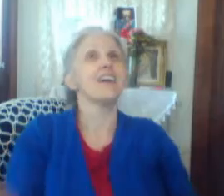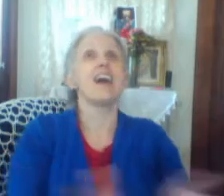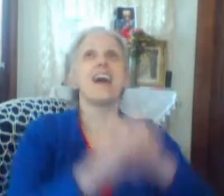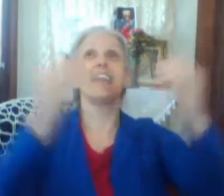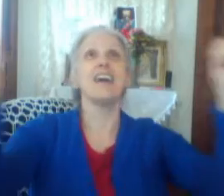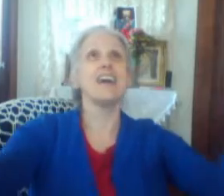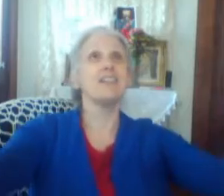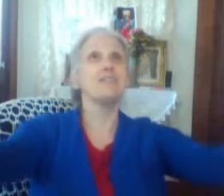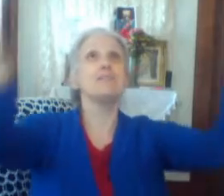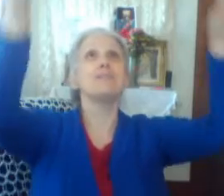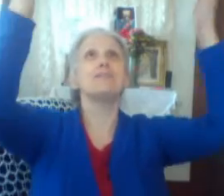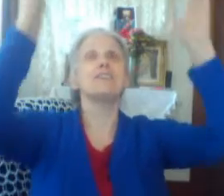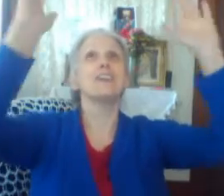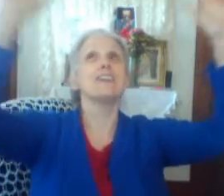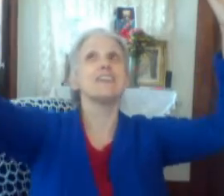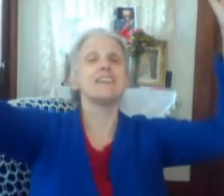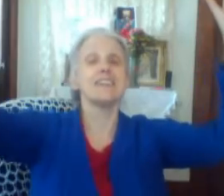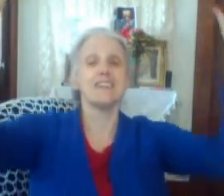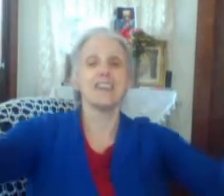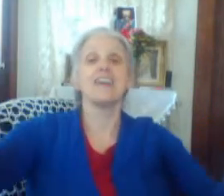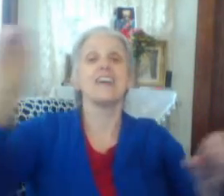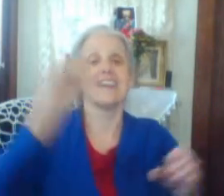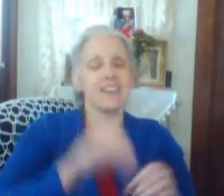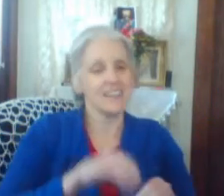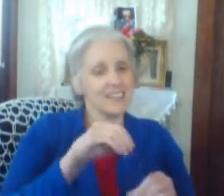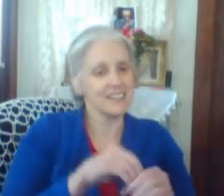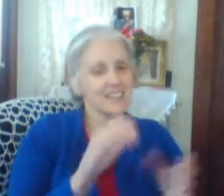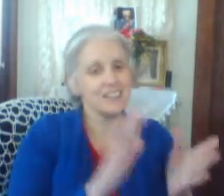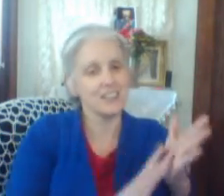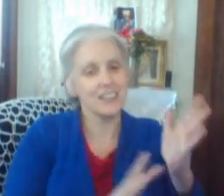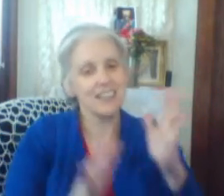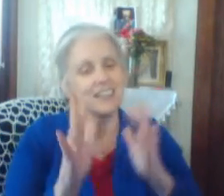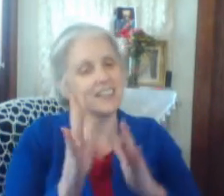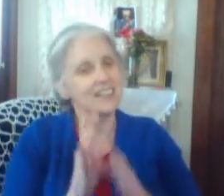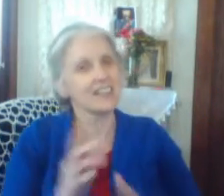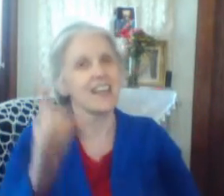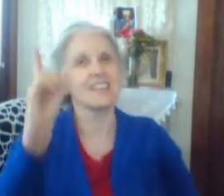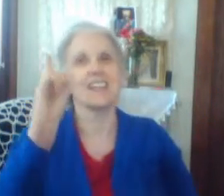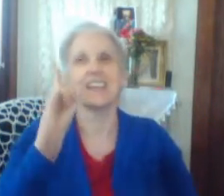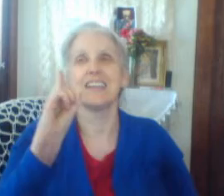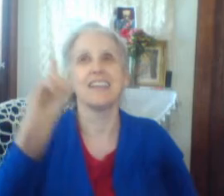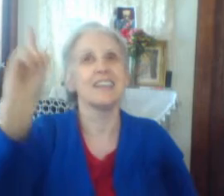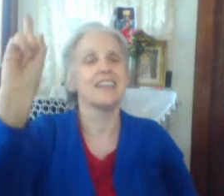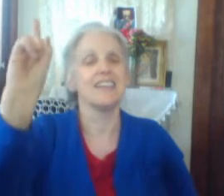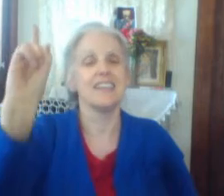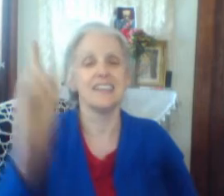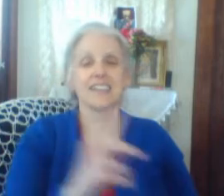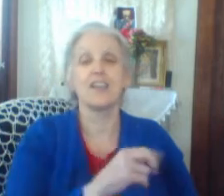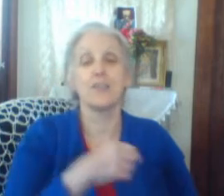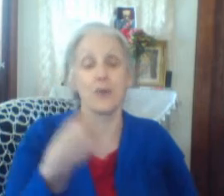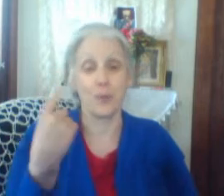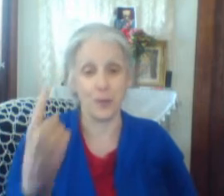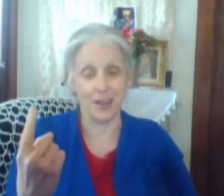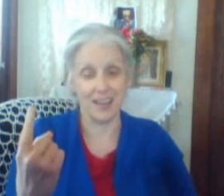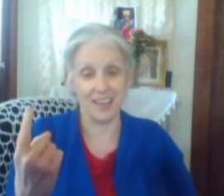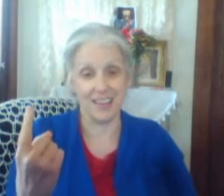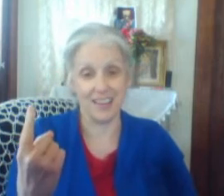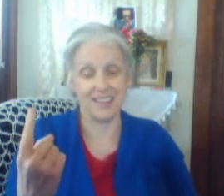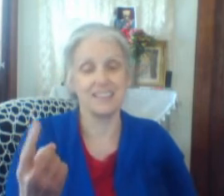hallelujah. It's in Jesus, He's the one. Hallelujah,